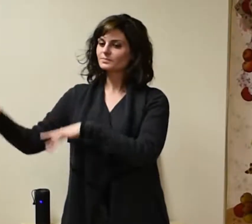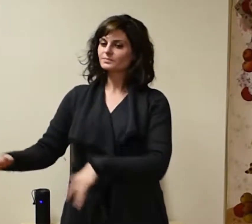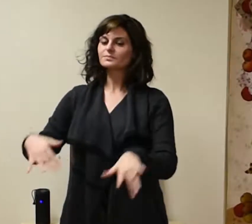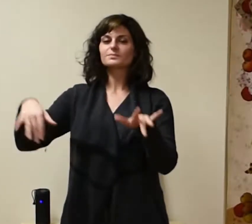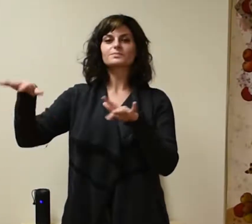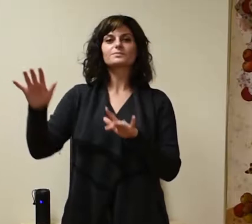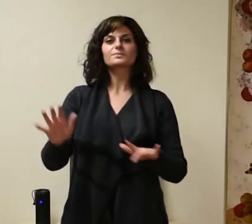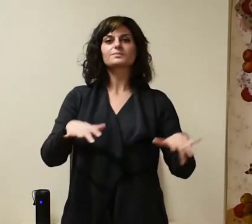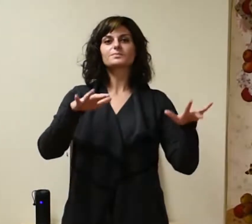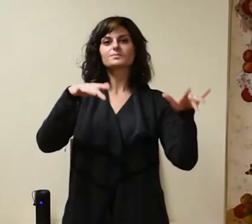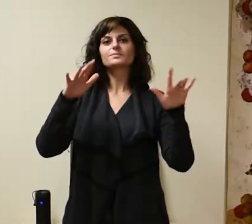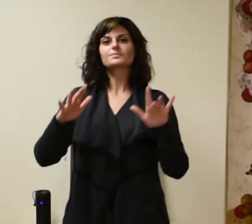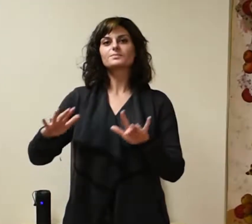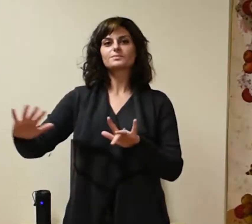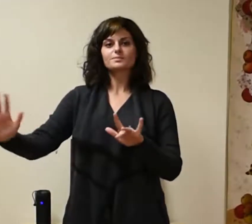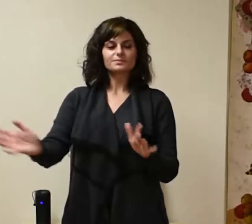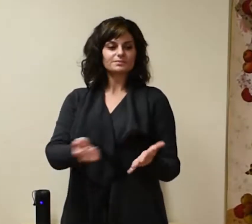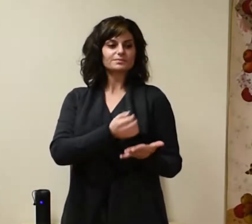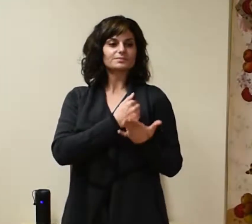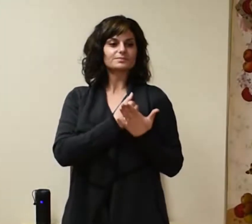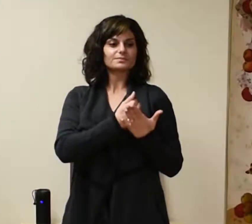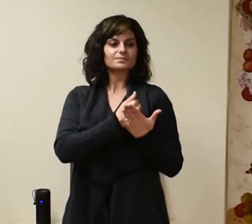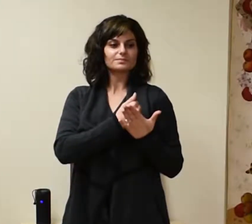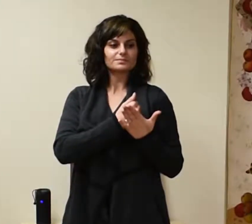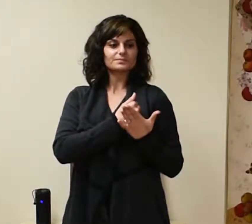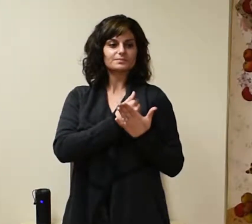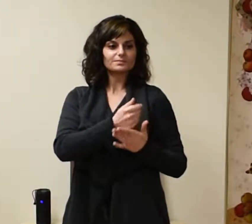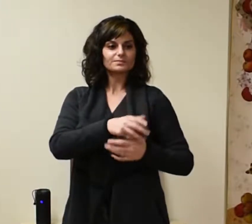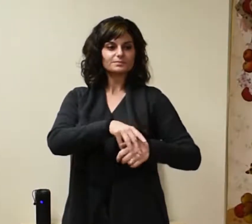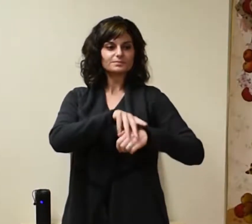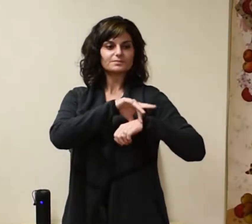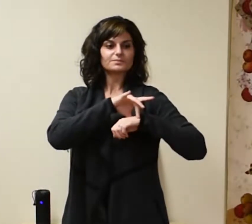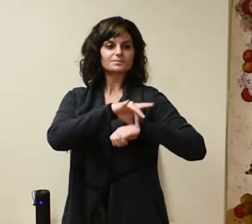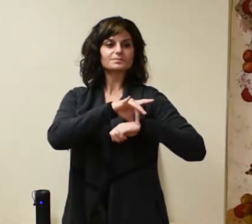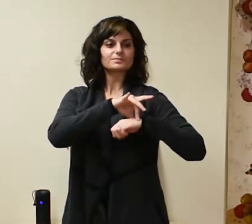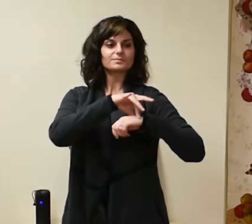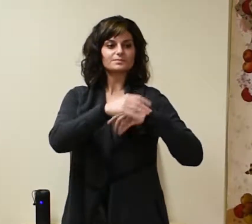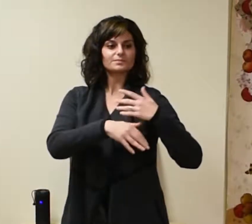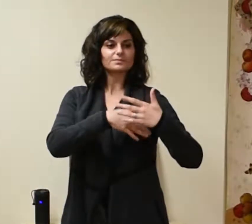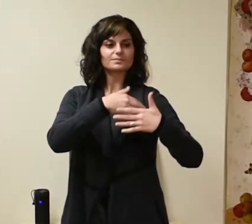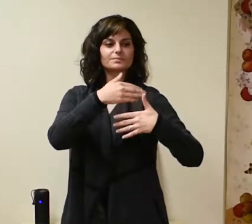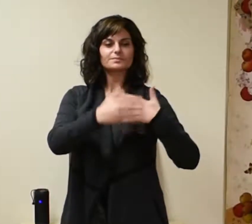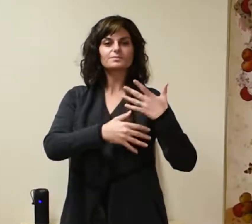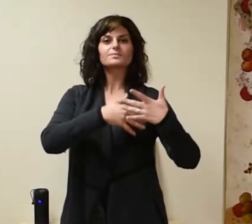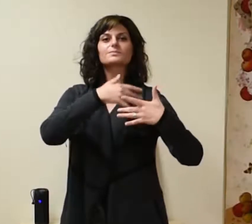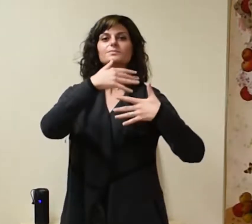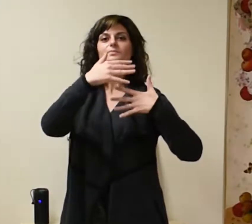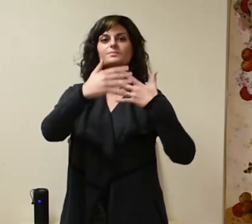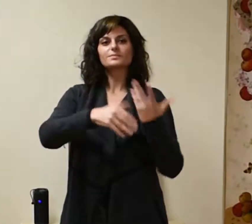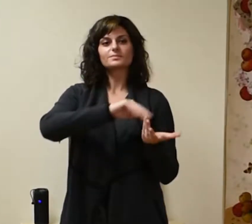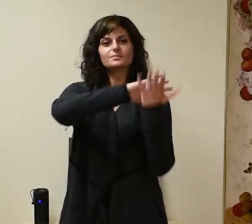Pulse of the planets at play, is what we become